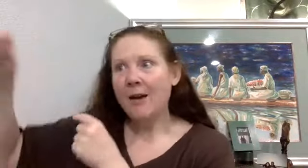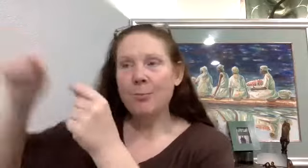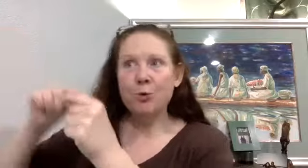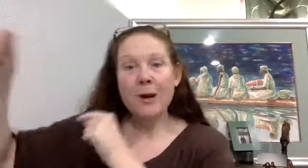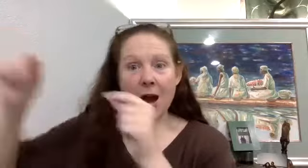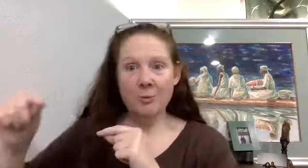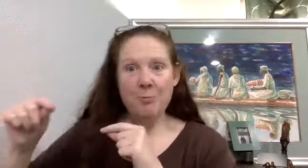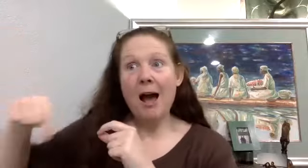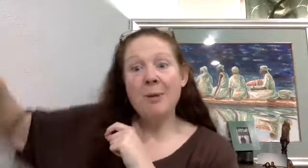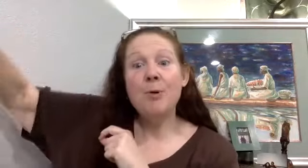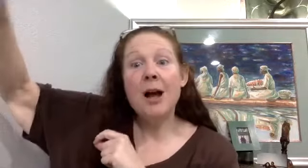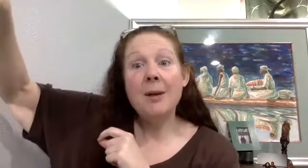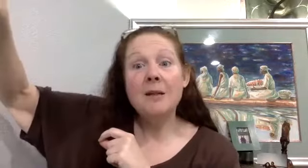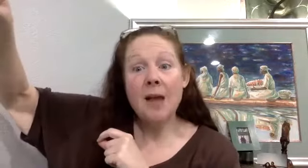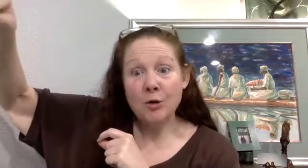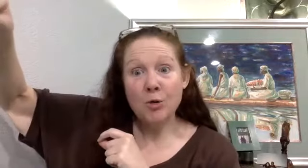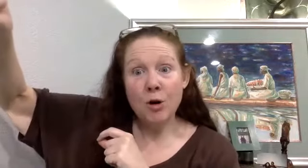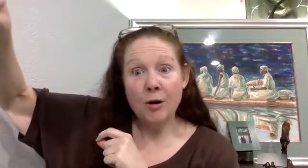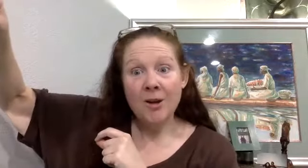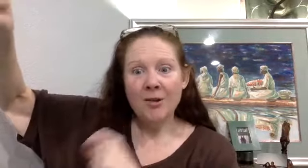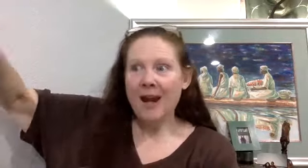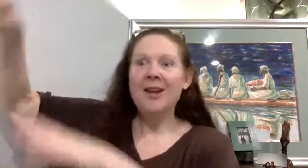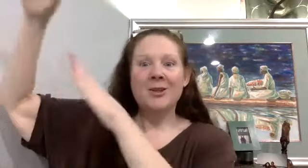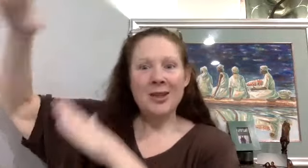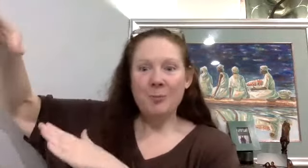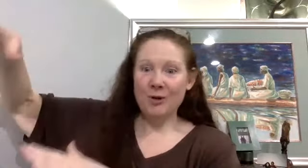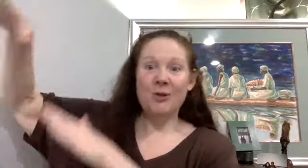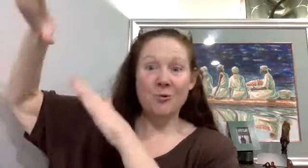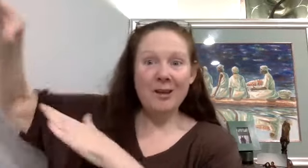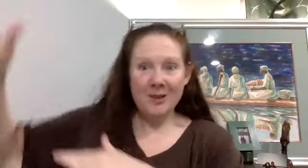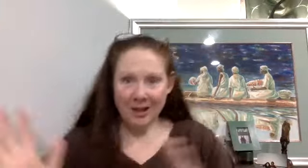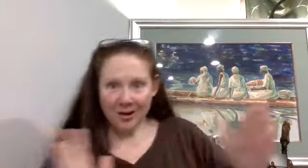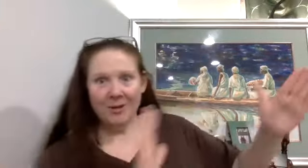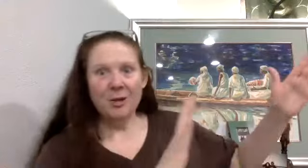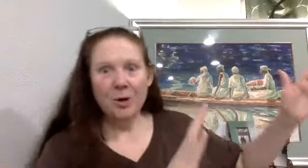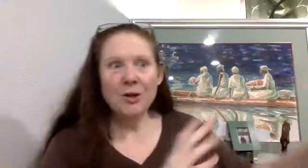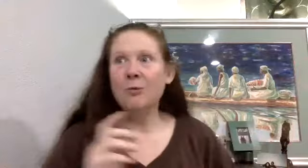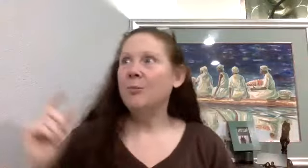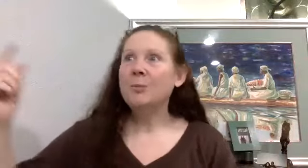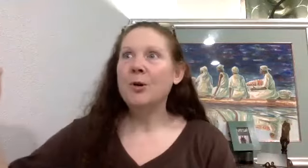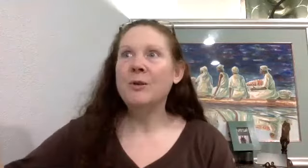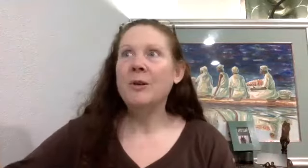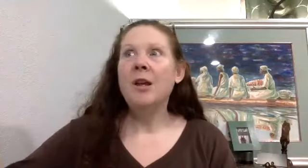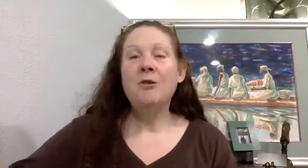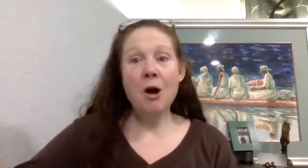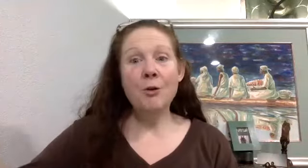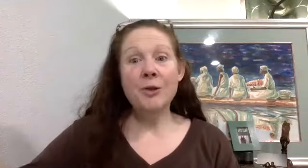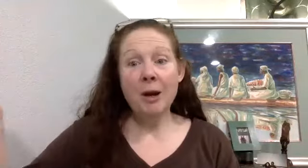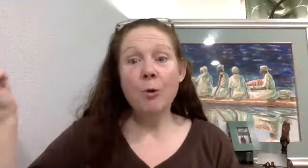to triage people, have people come in a side door. Right? So this person's really sick. You go in the emergency room. This person knows that they were